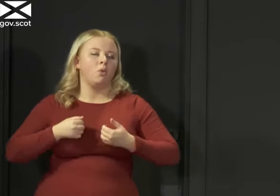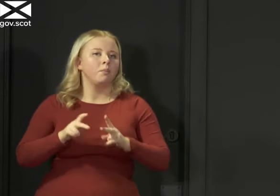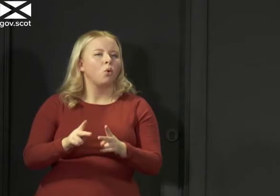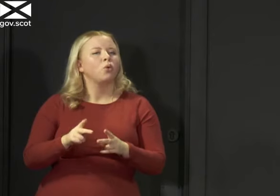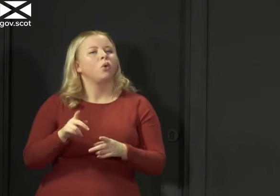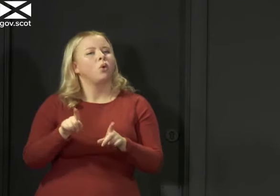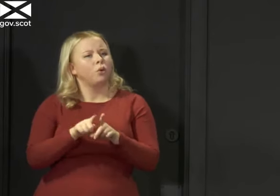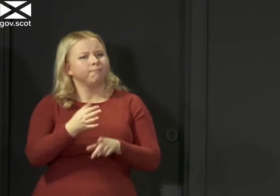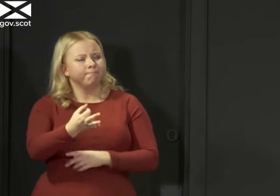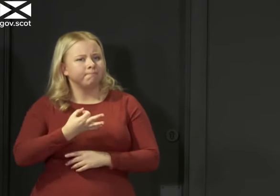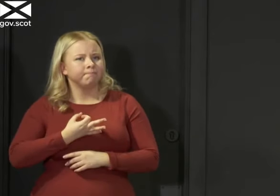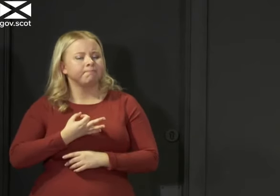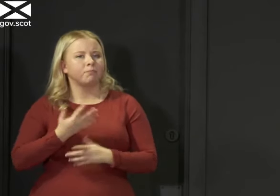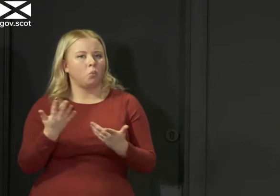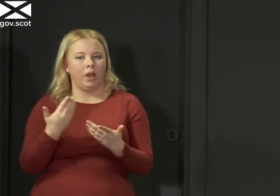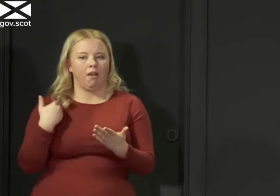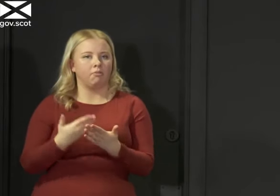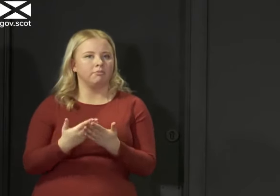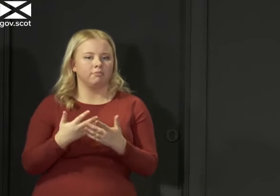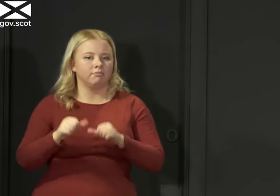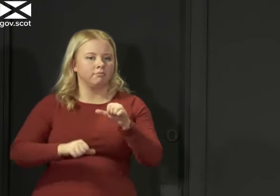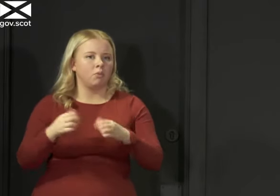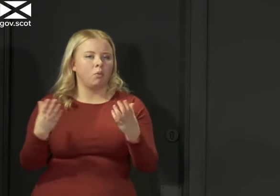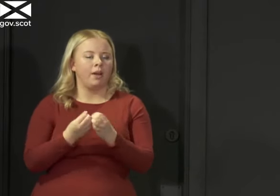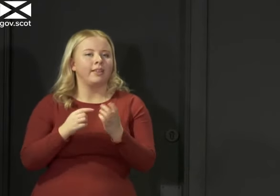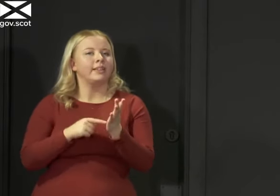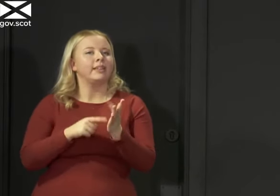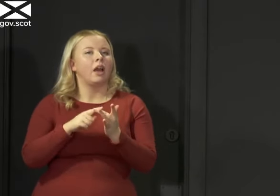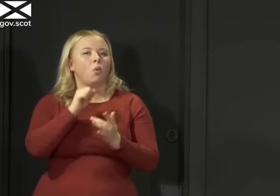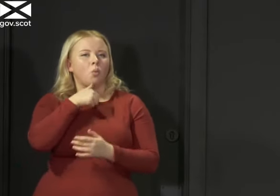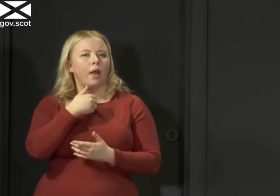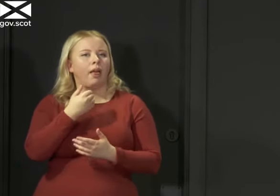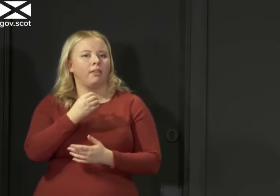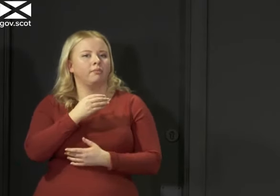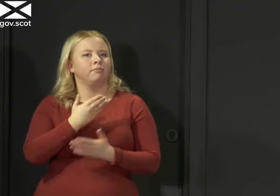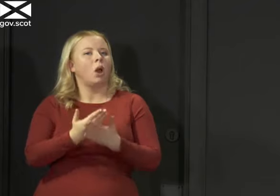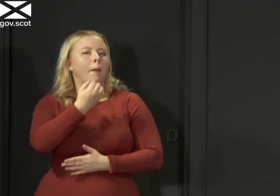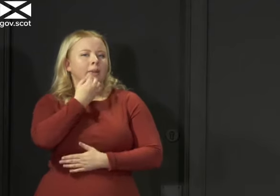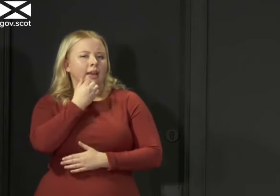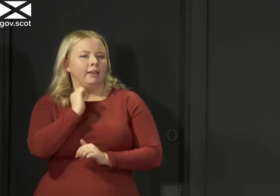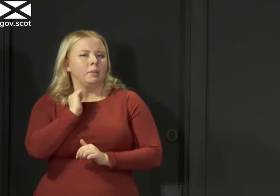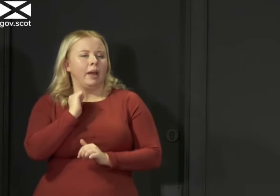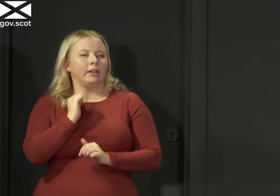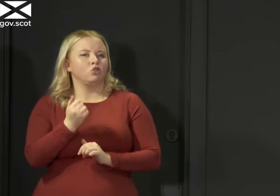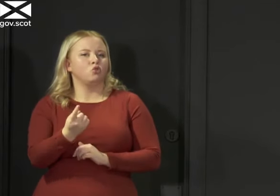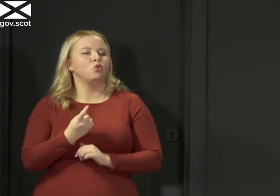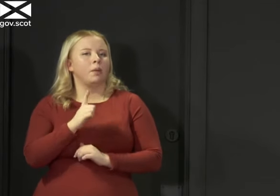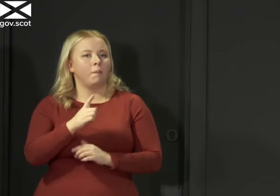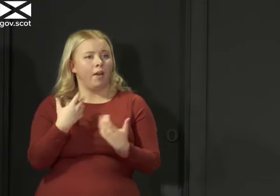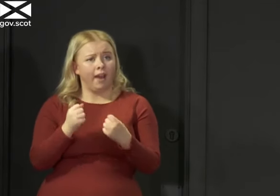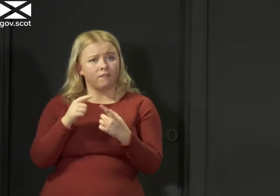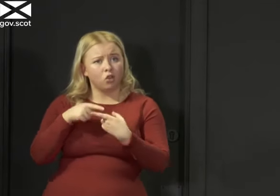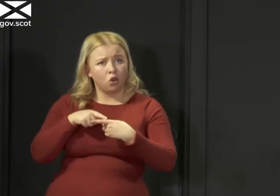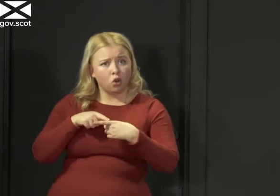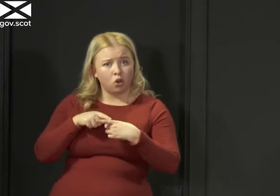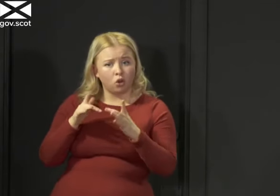In terms of where we are with TTI, we'll give more of an update on this shortly. There is contact tracing happening